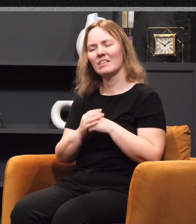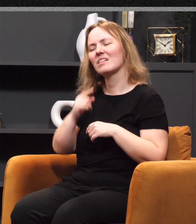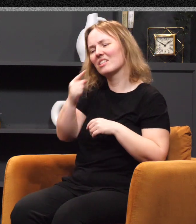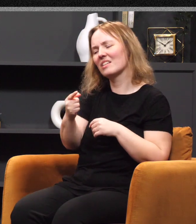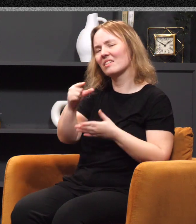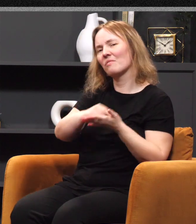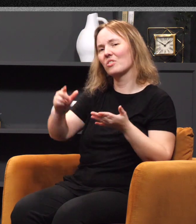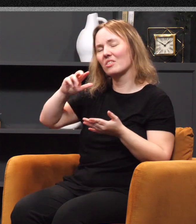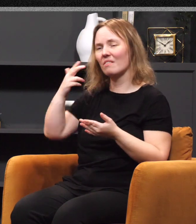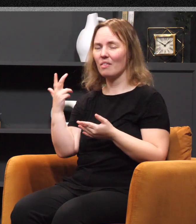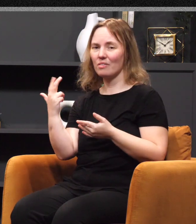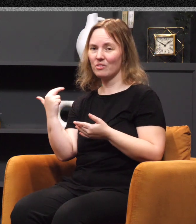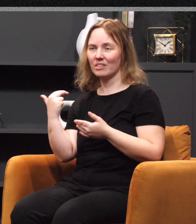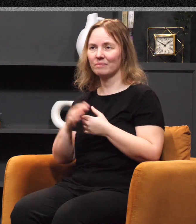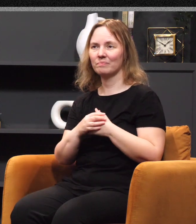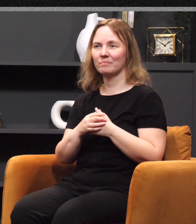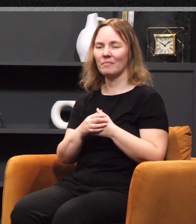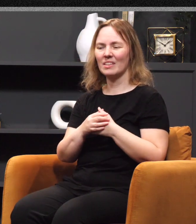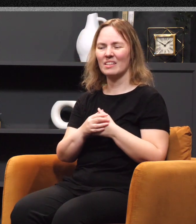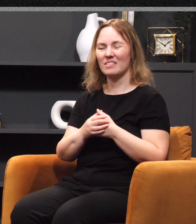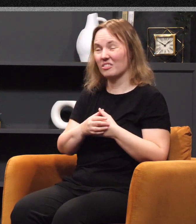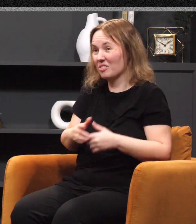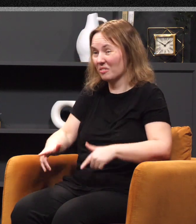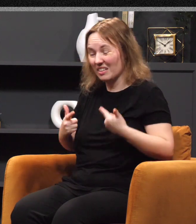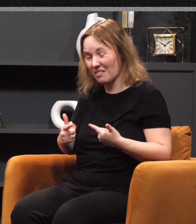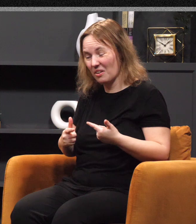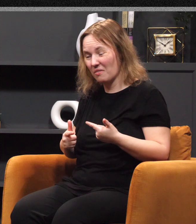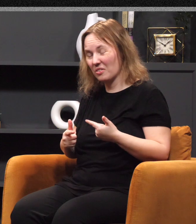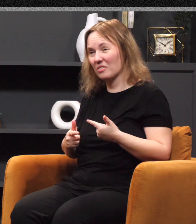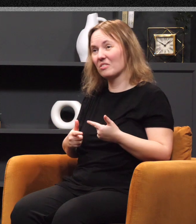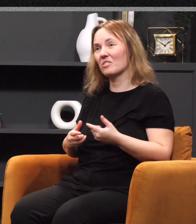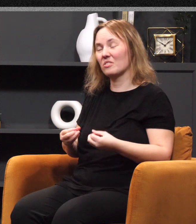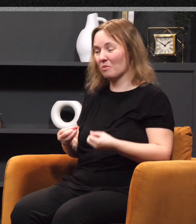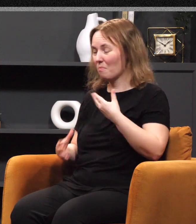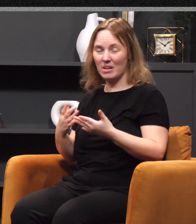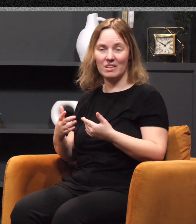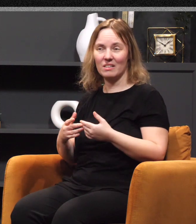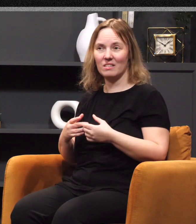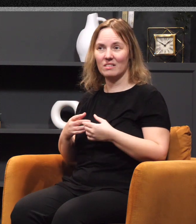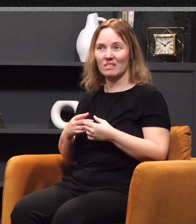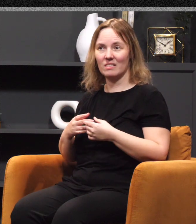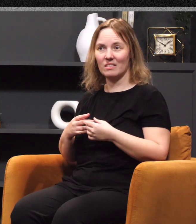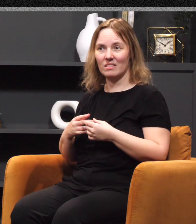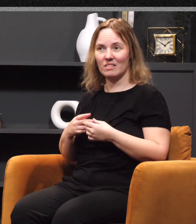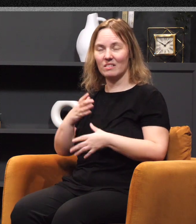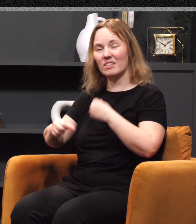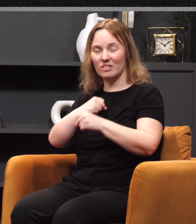verse 13, she says to her daughters-in-law, Should you live for so many years without husbands? Don't do that, my daughters. My life is much too